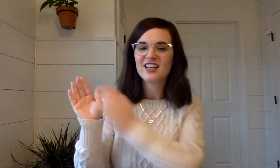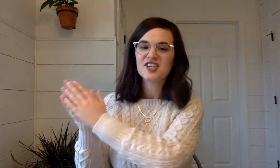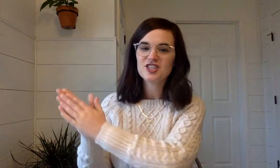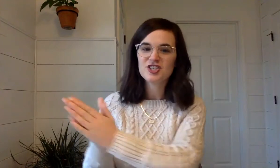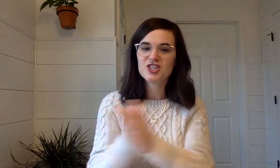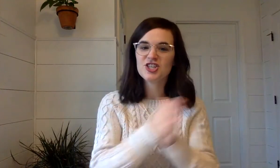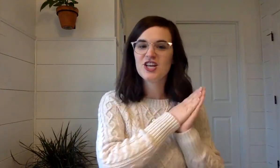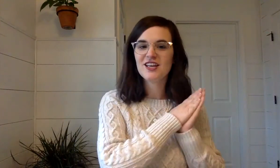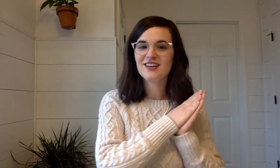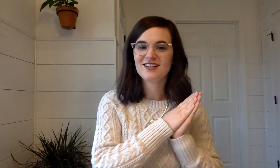Chin.